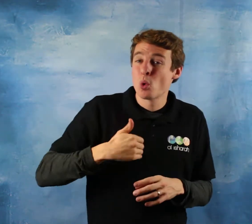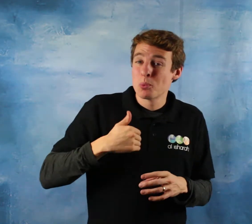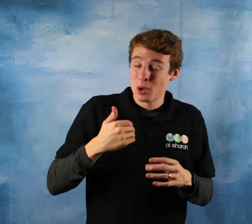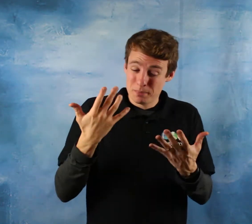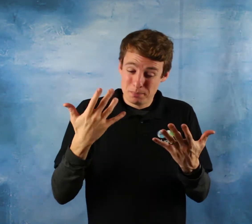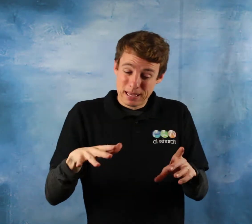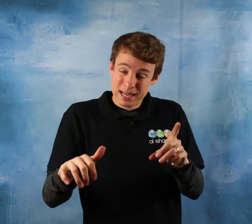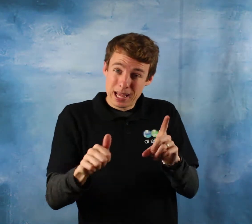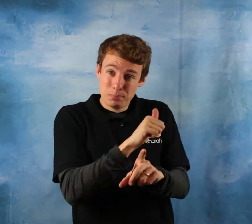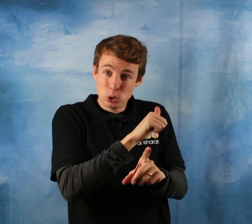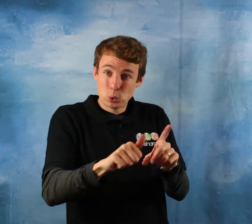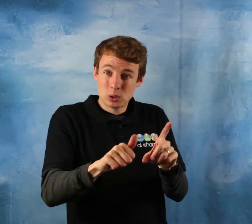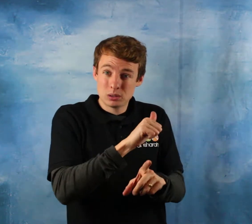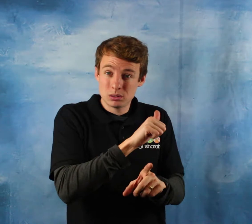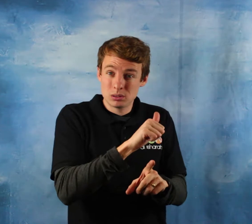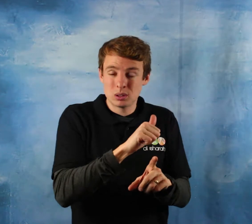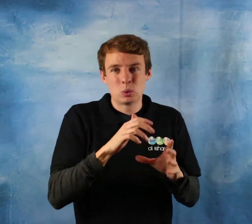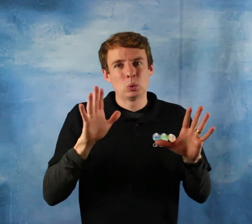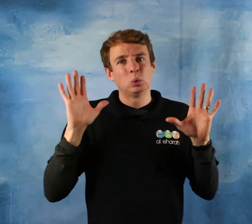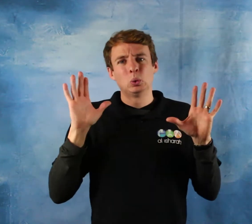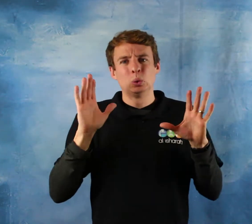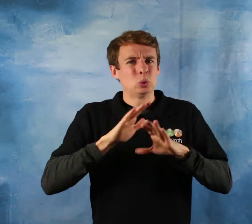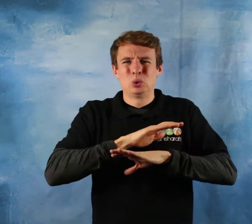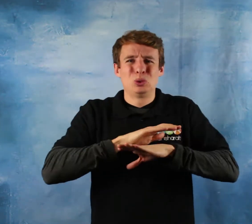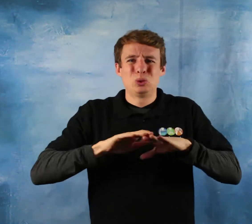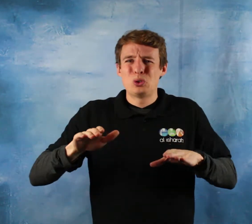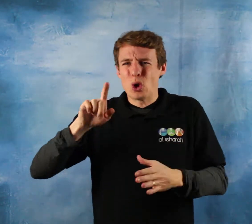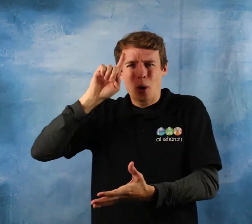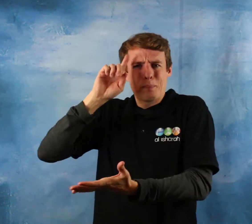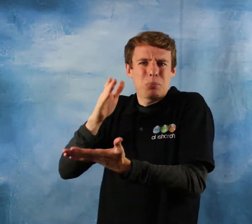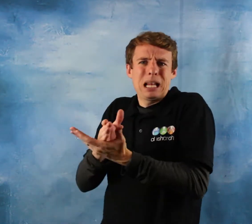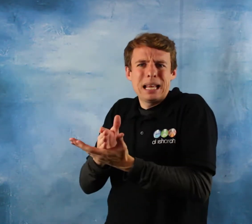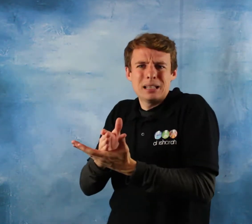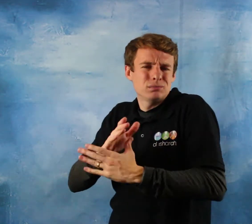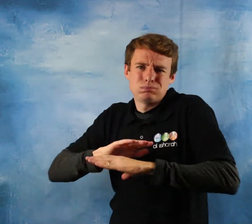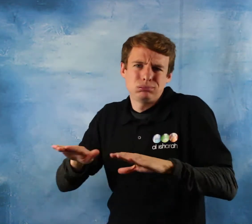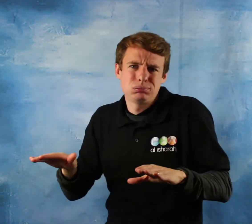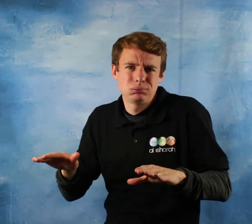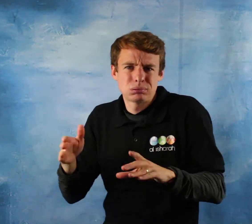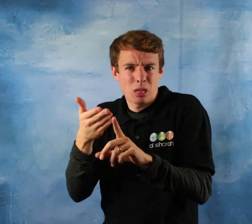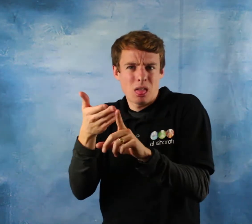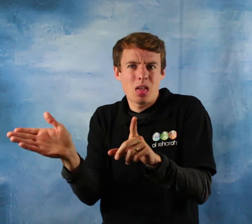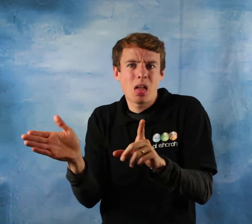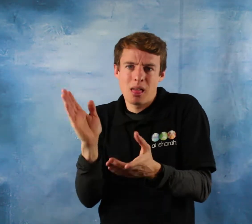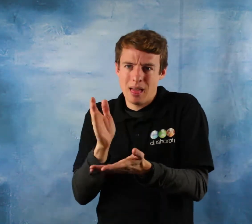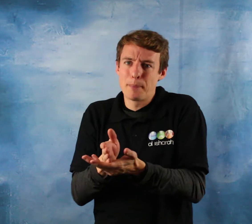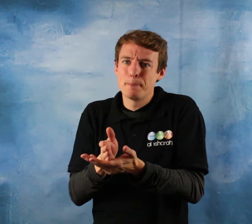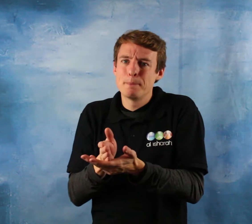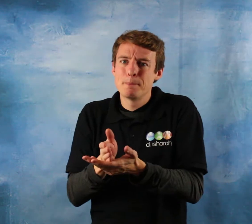course is not limited to beating or striking or physical abuse but it includes verbal abuse emotional and